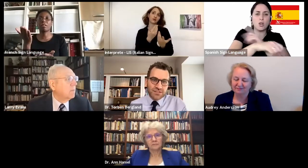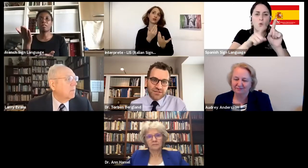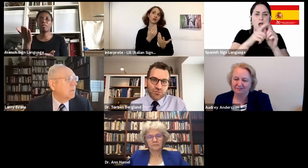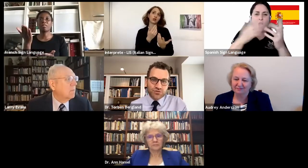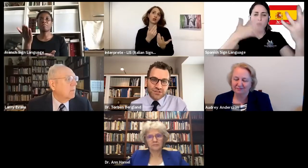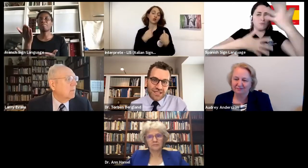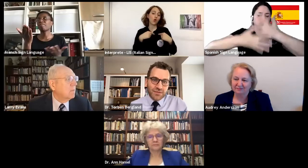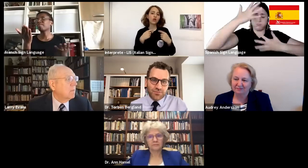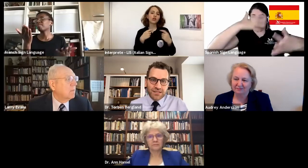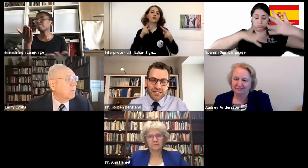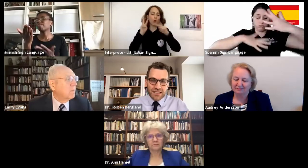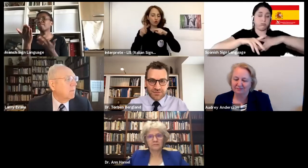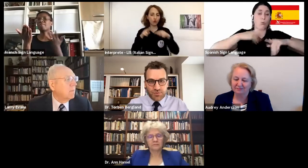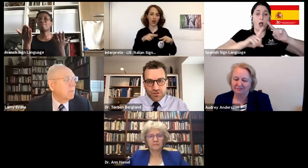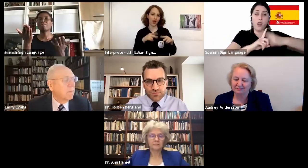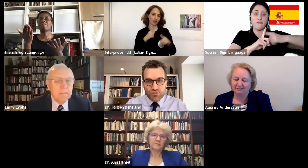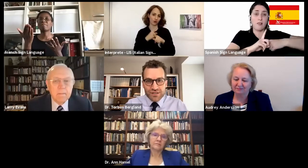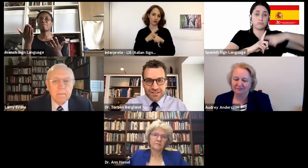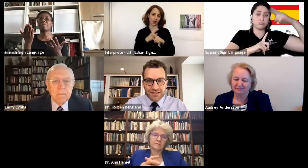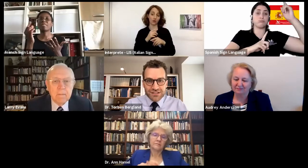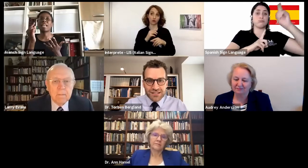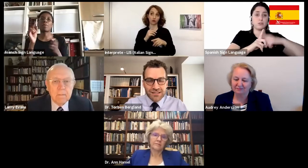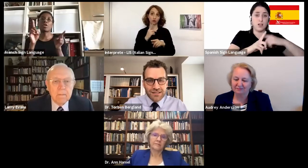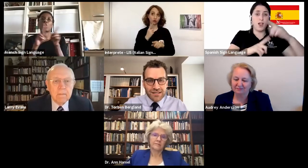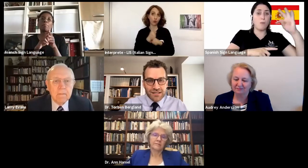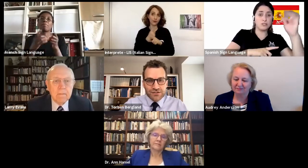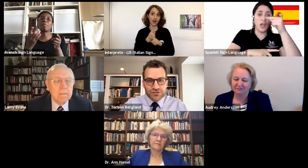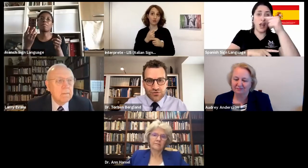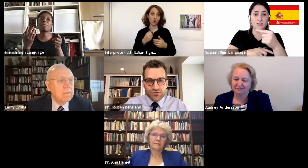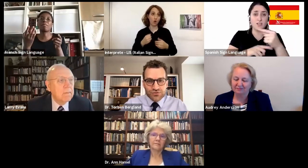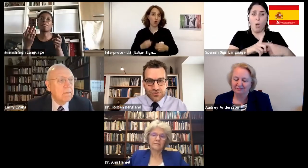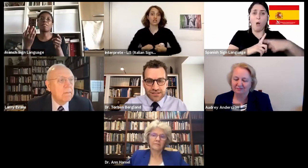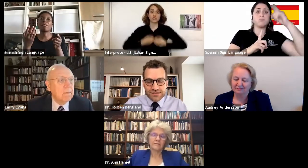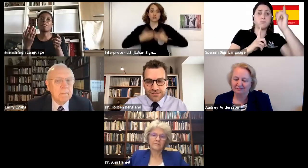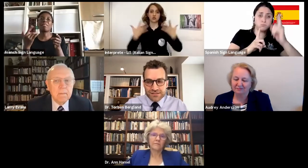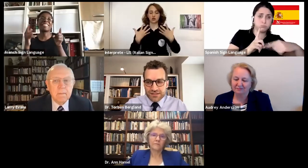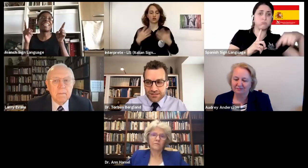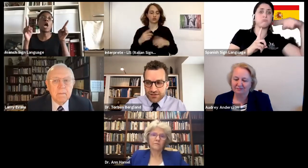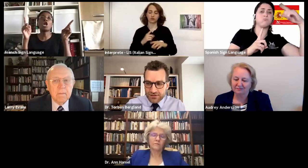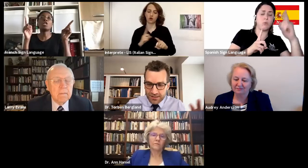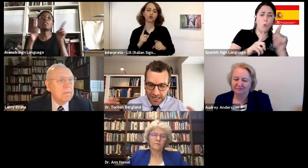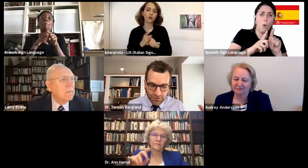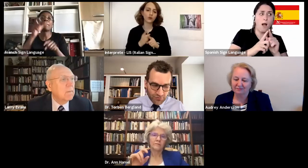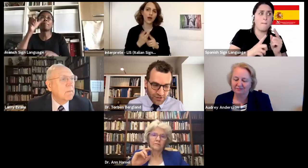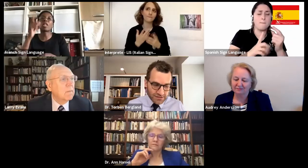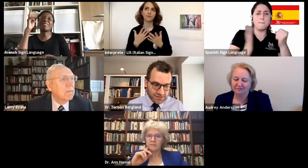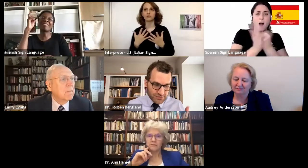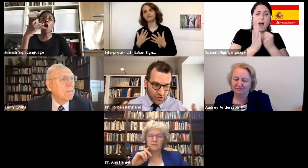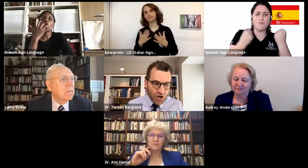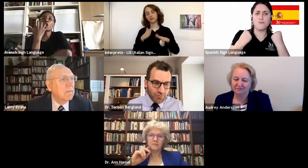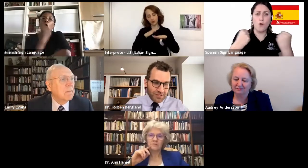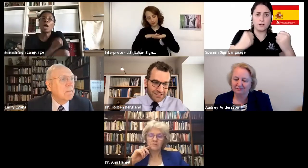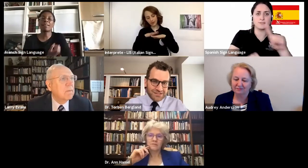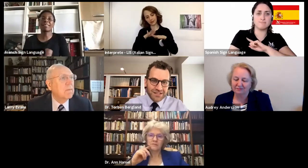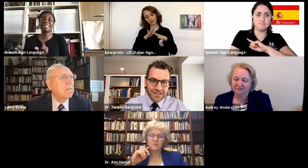Even positive emotions can be experienced more intensely. so, so this allowing for this